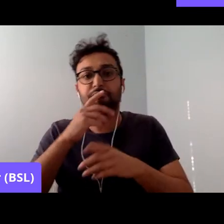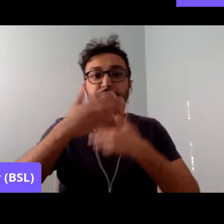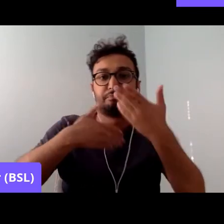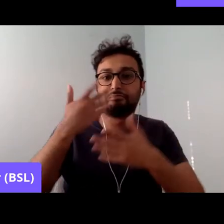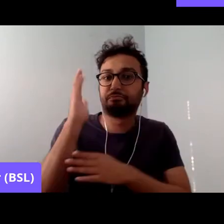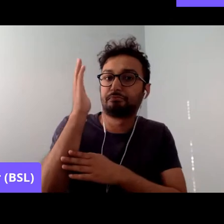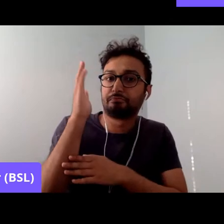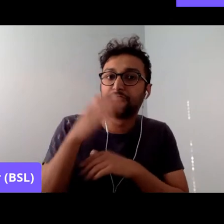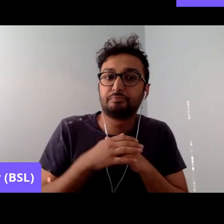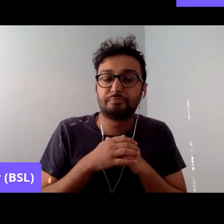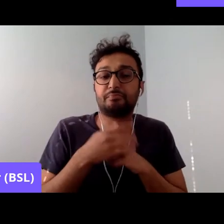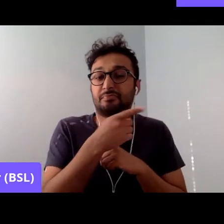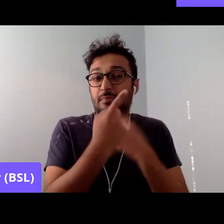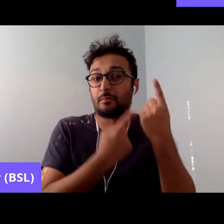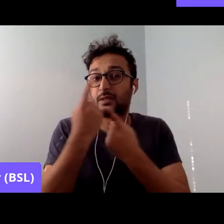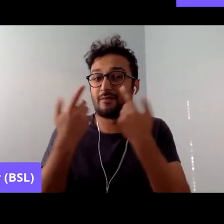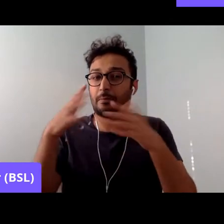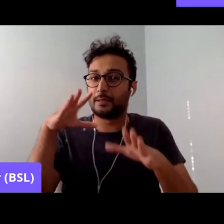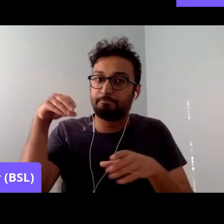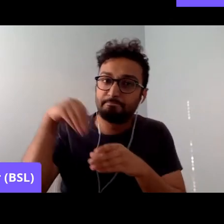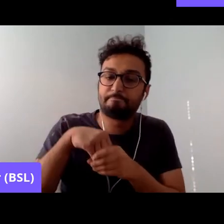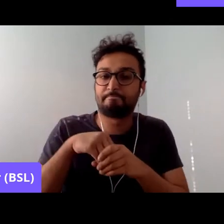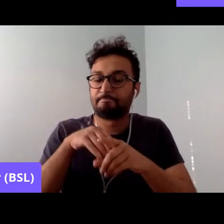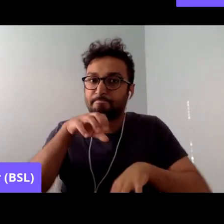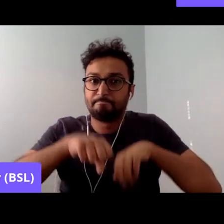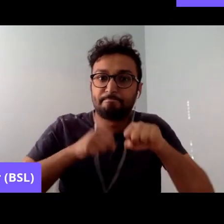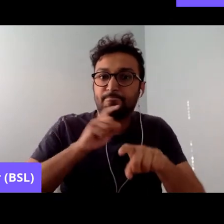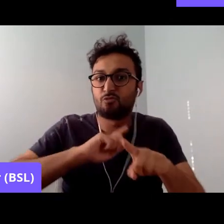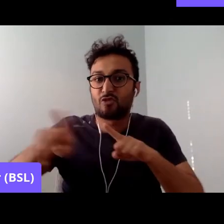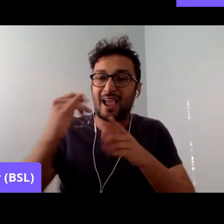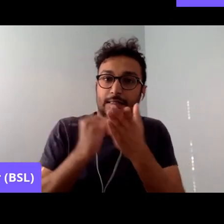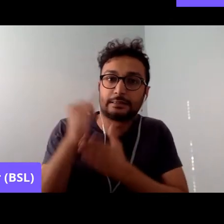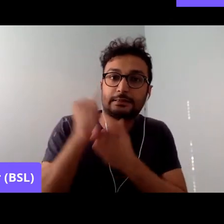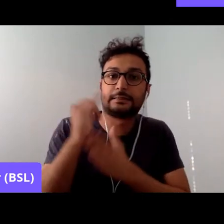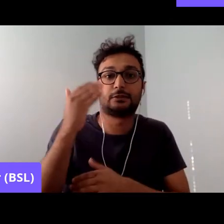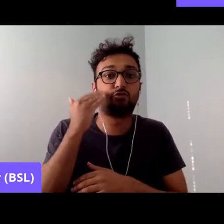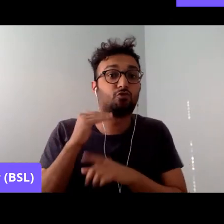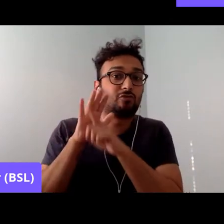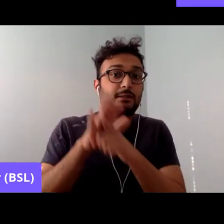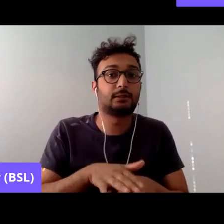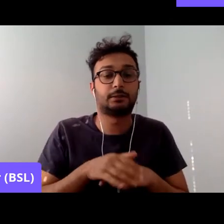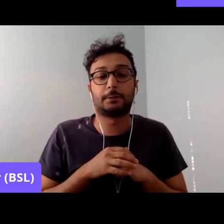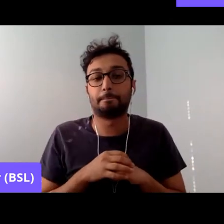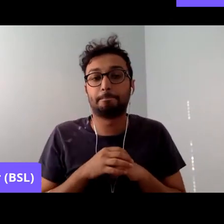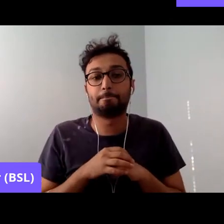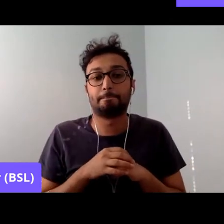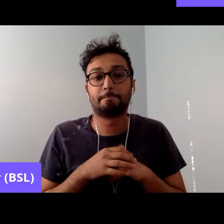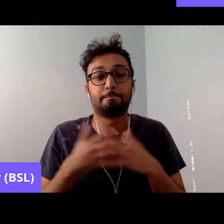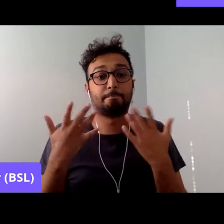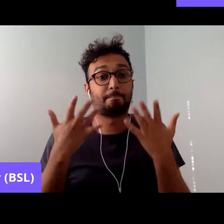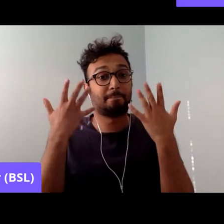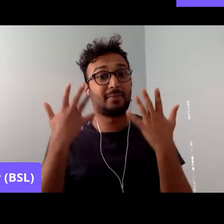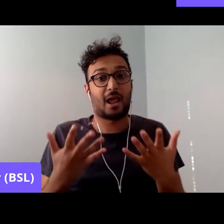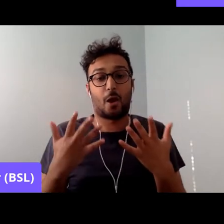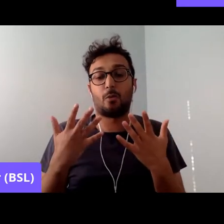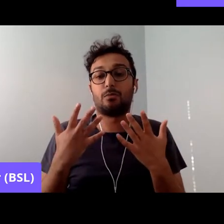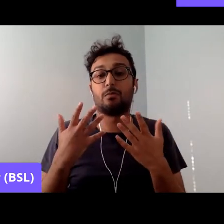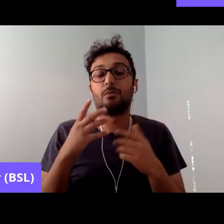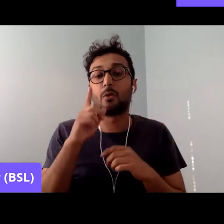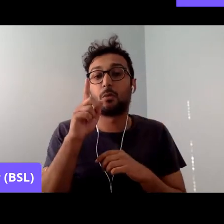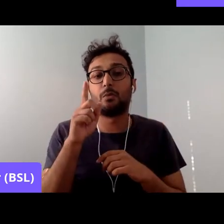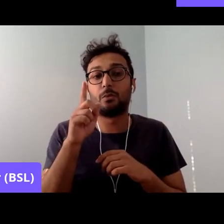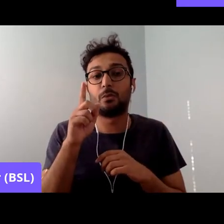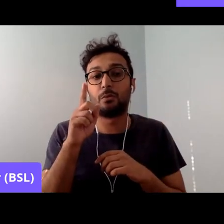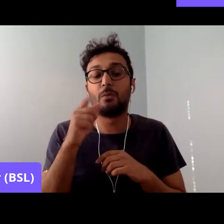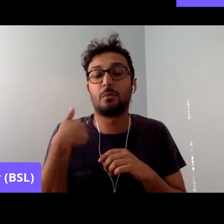the longstanding and recent struggles against racism. So, without any further to do, actually, before I